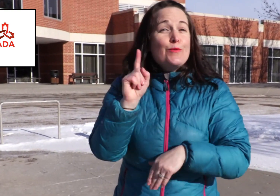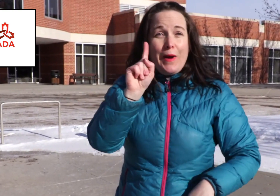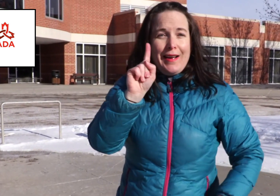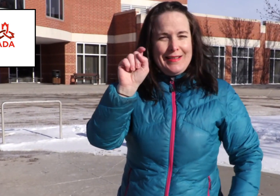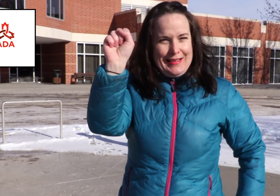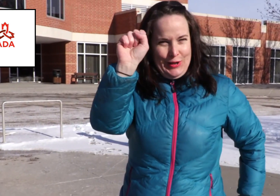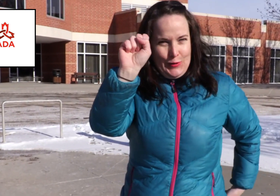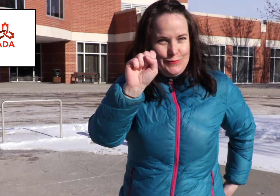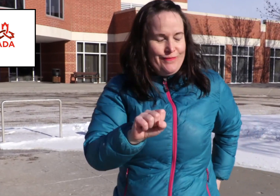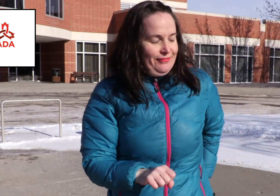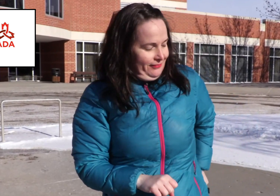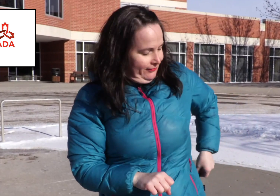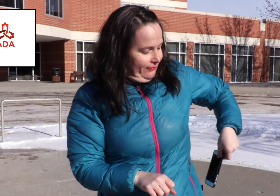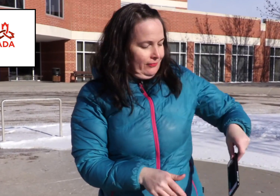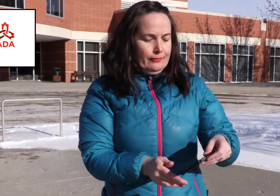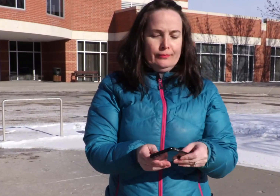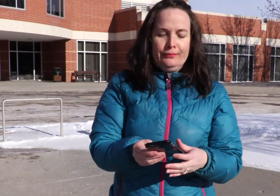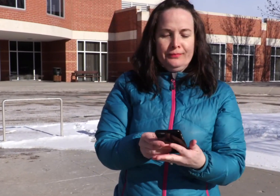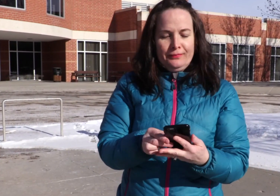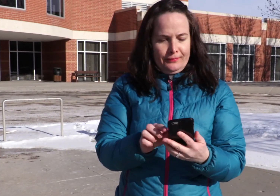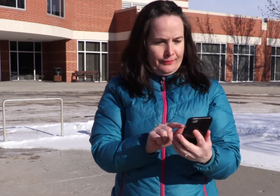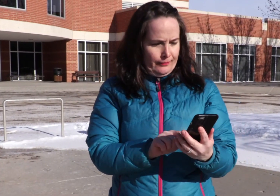Now the next day they are going to have it in Saskatoon.